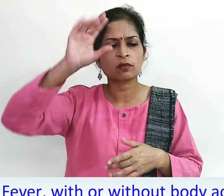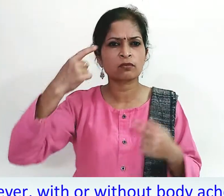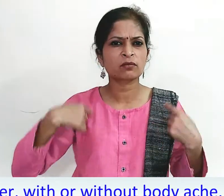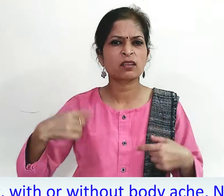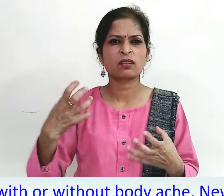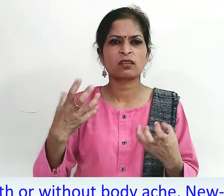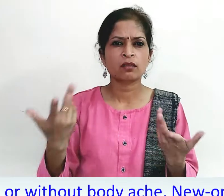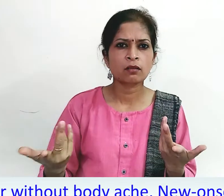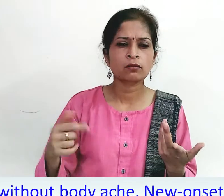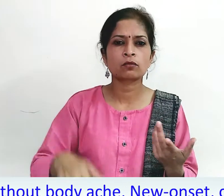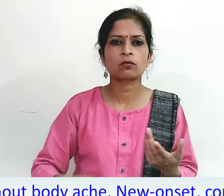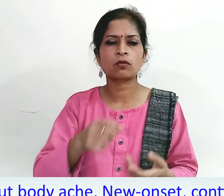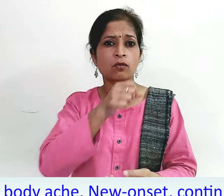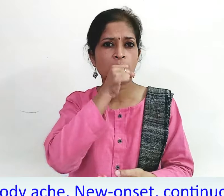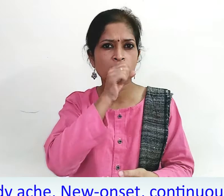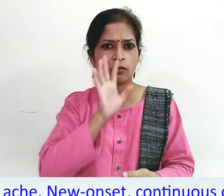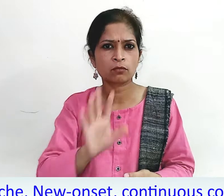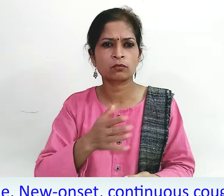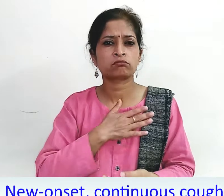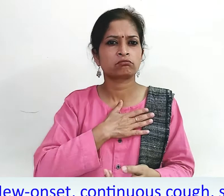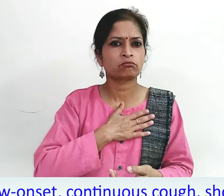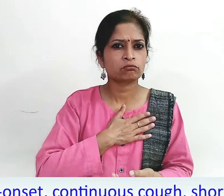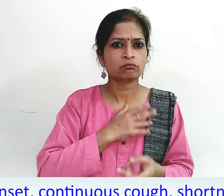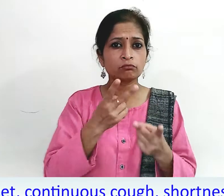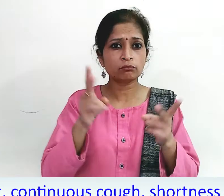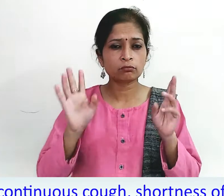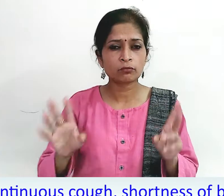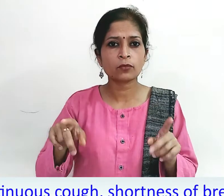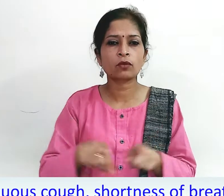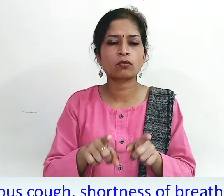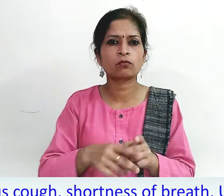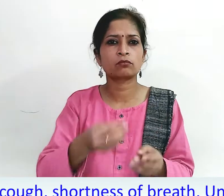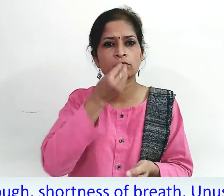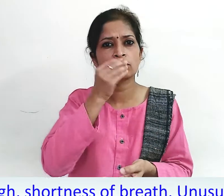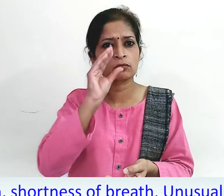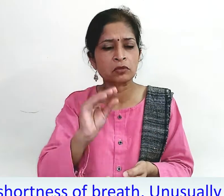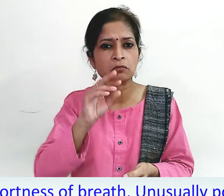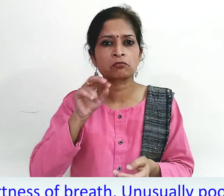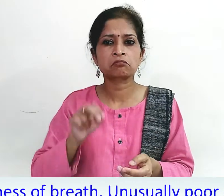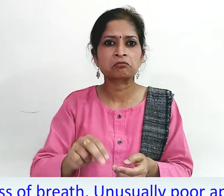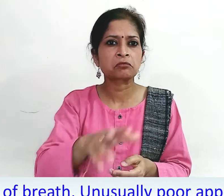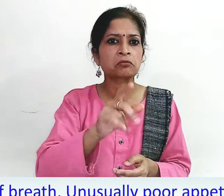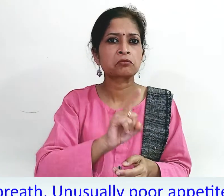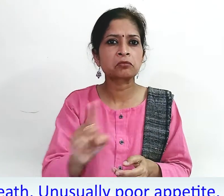onset, continuous cough, shortness of breath, unusually poor appetite, inability to feed.